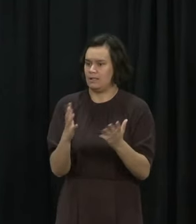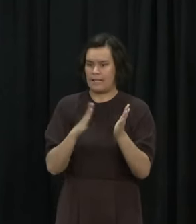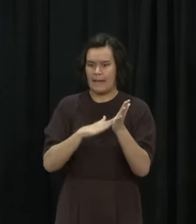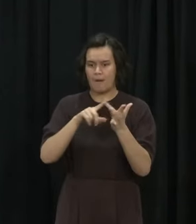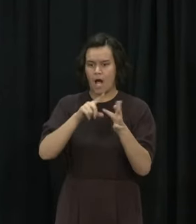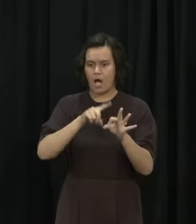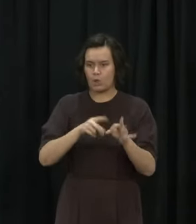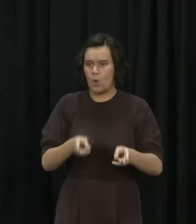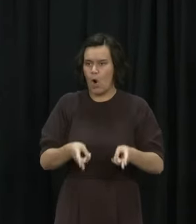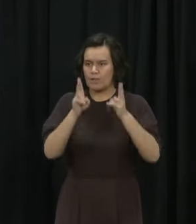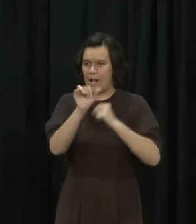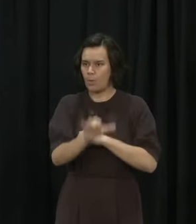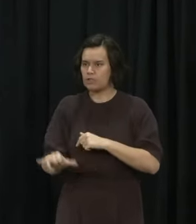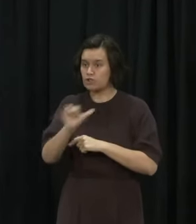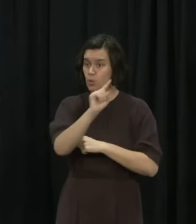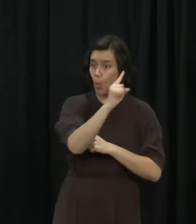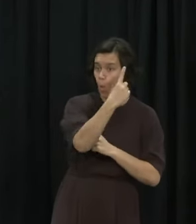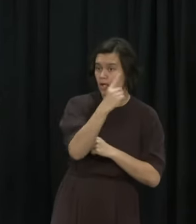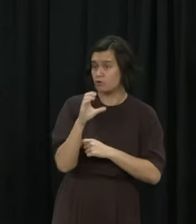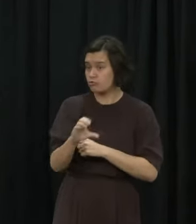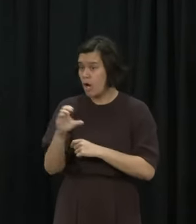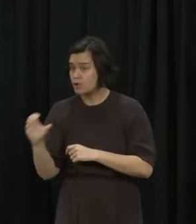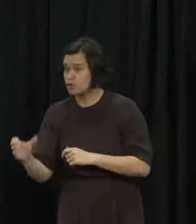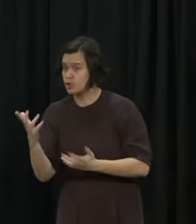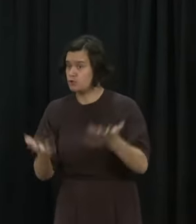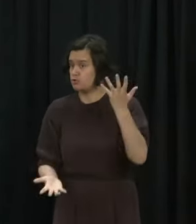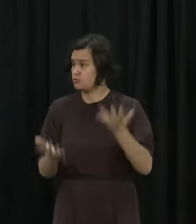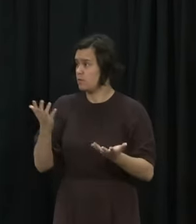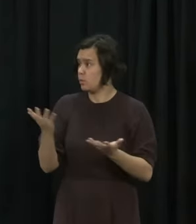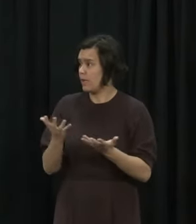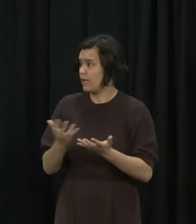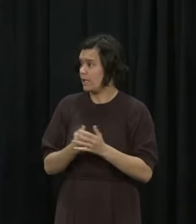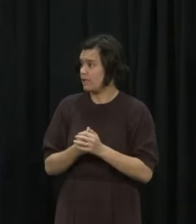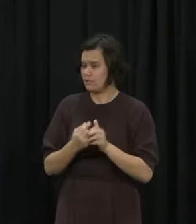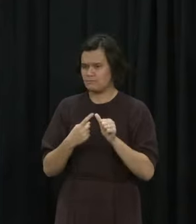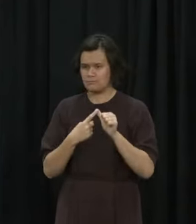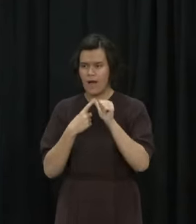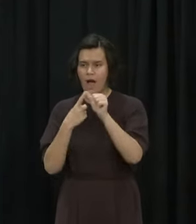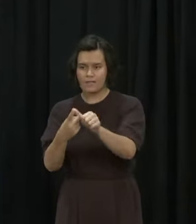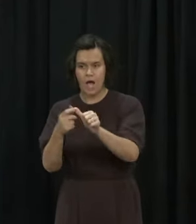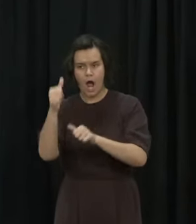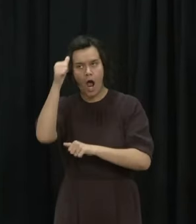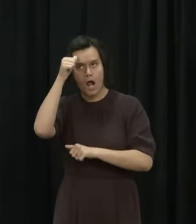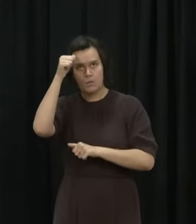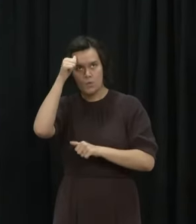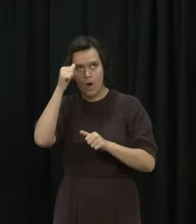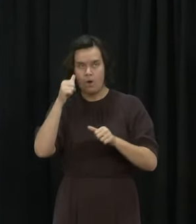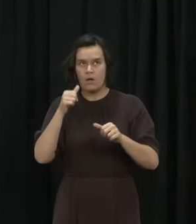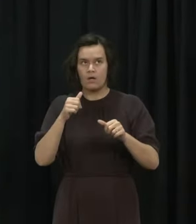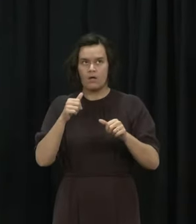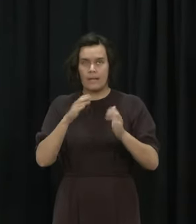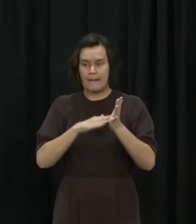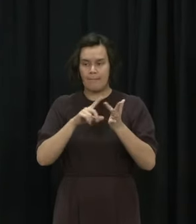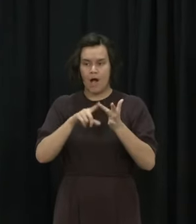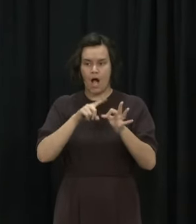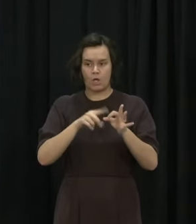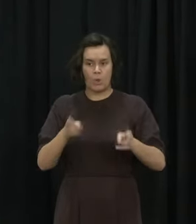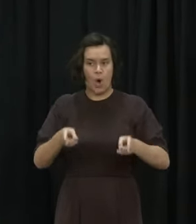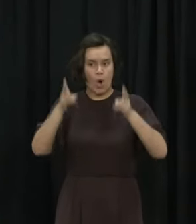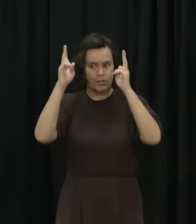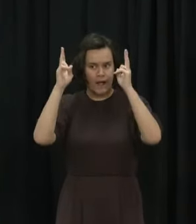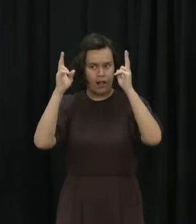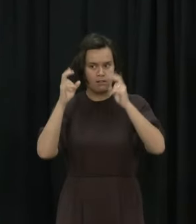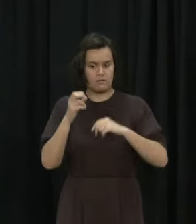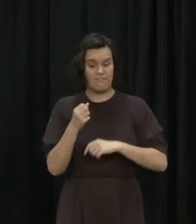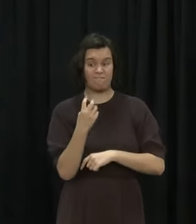I think from memory I think at least I can think of four so it's pretty much across the MIQ